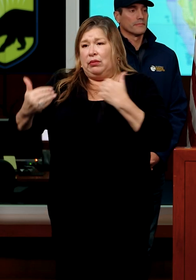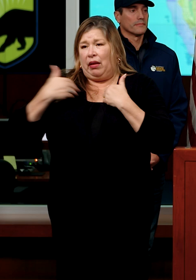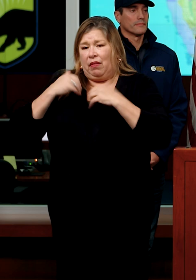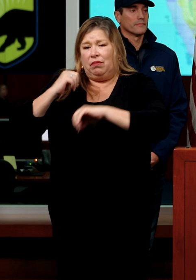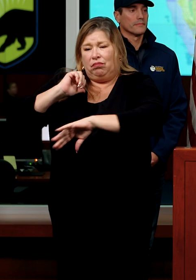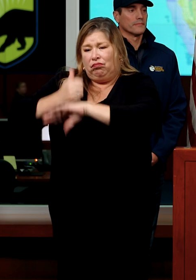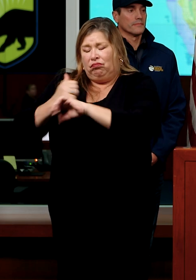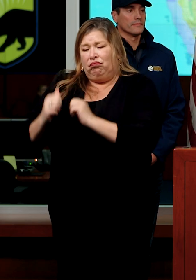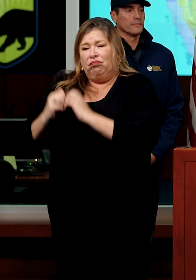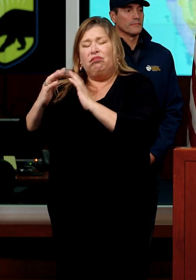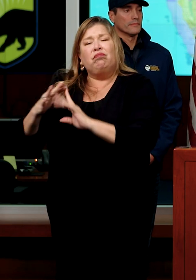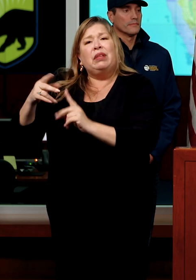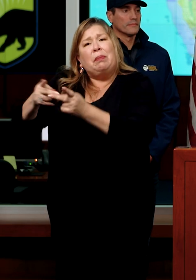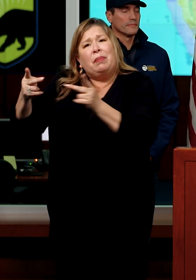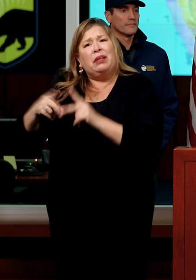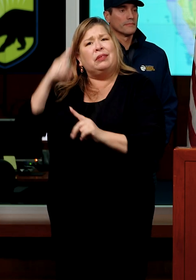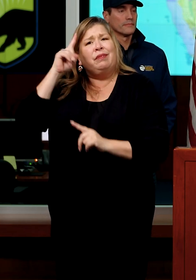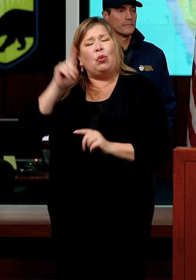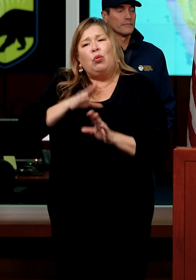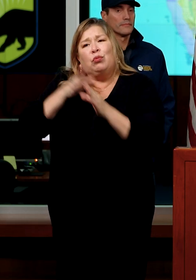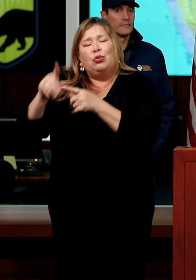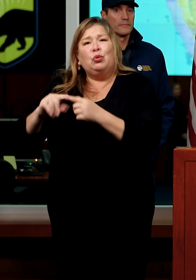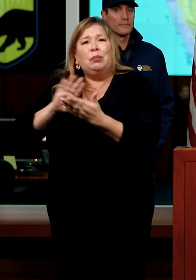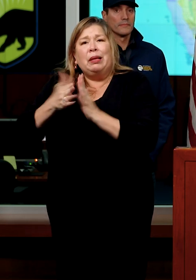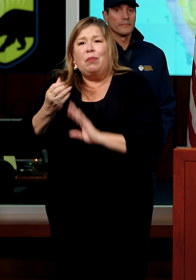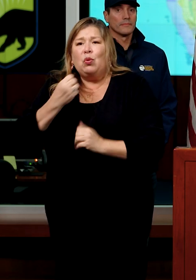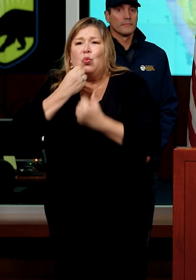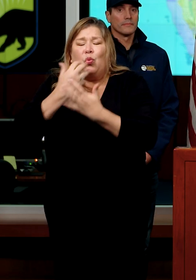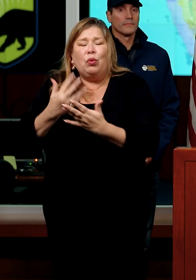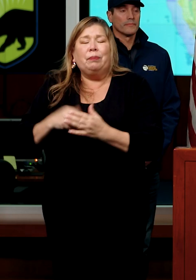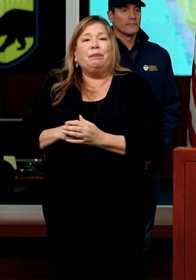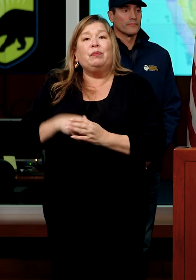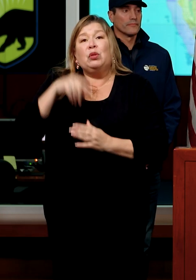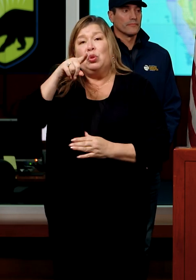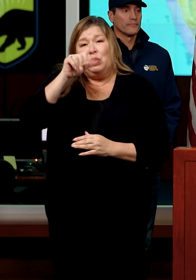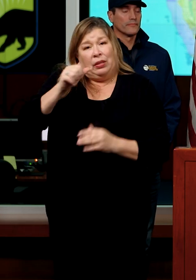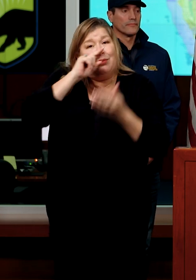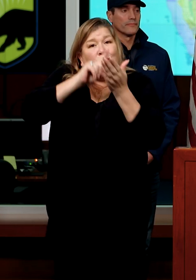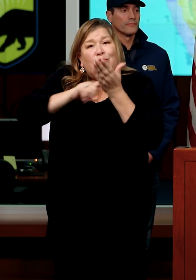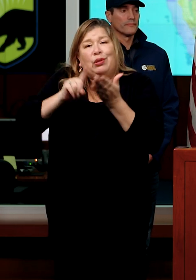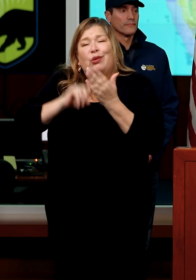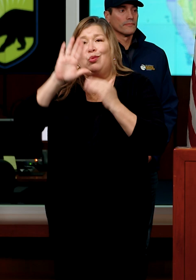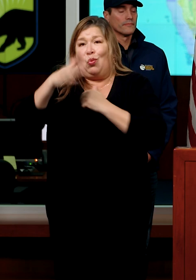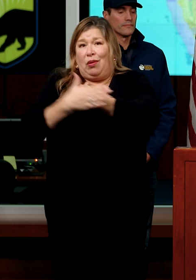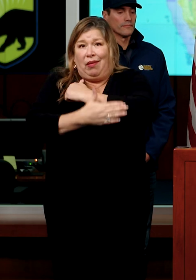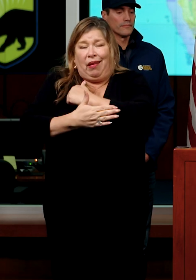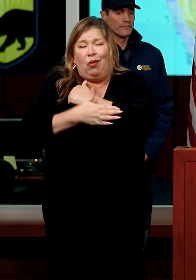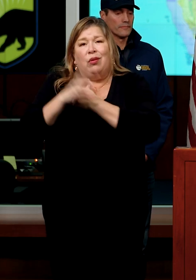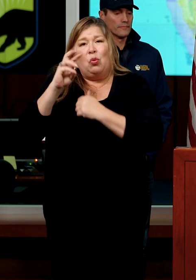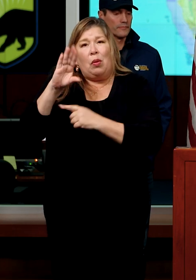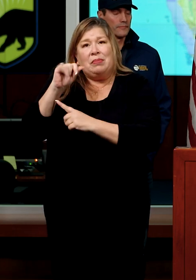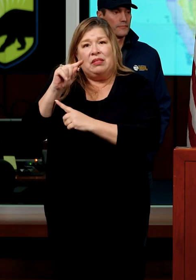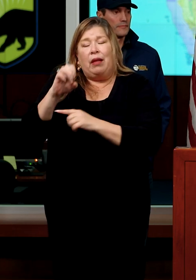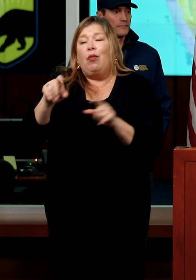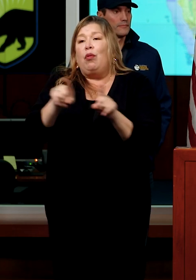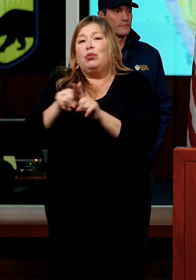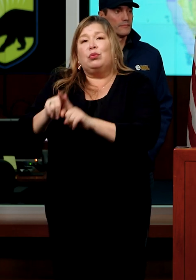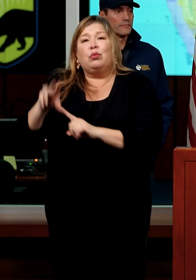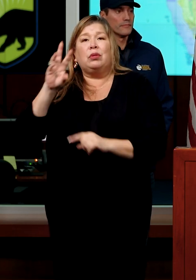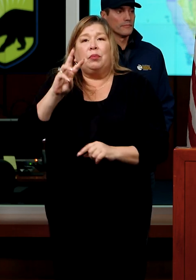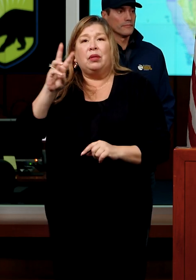to support unsheltered persons and other populations that have been impacted. You can check local county websites as well as www